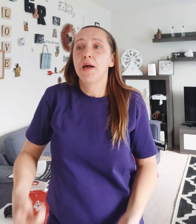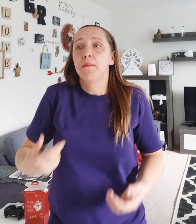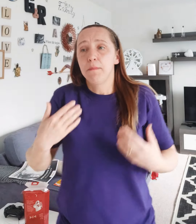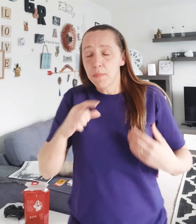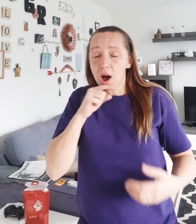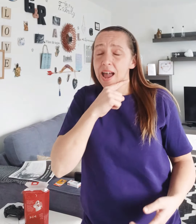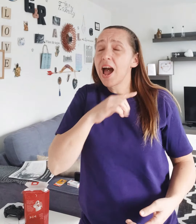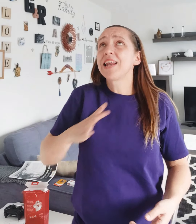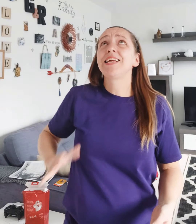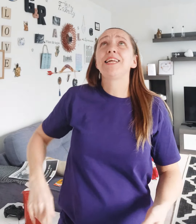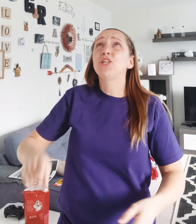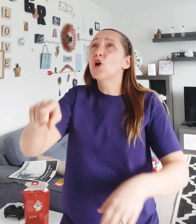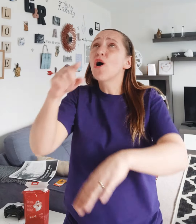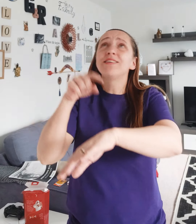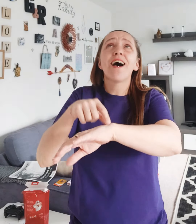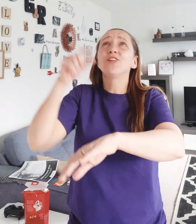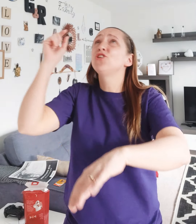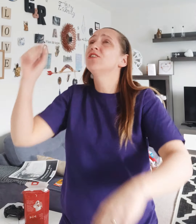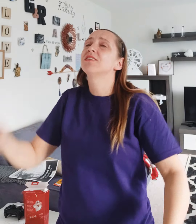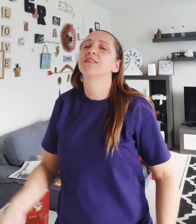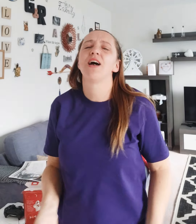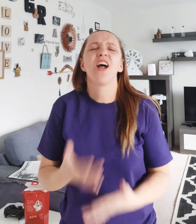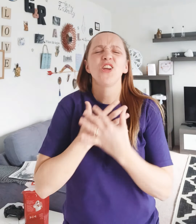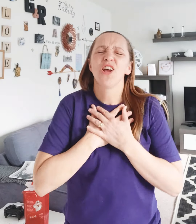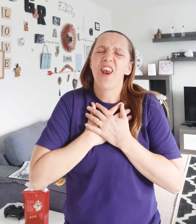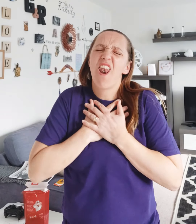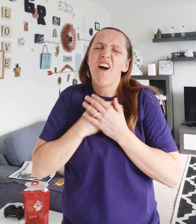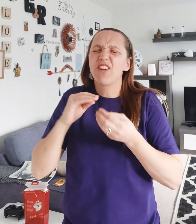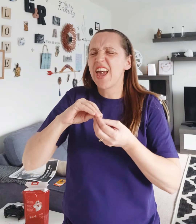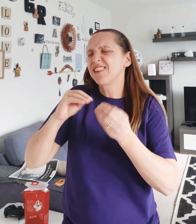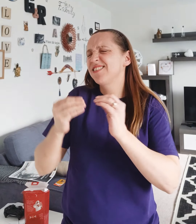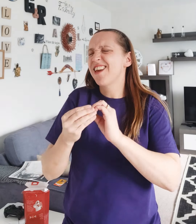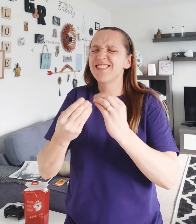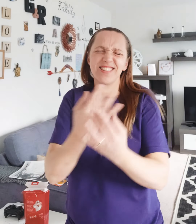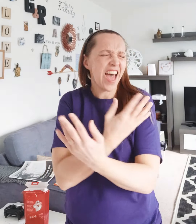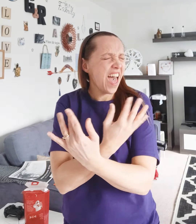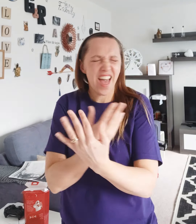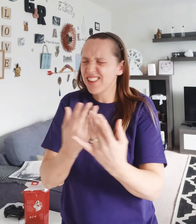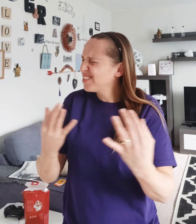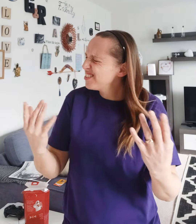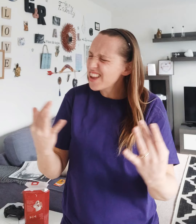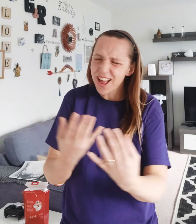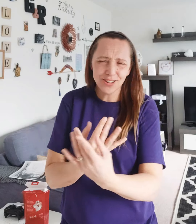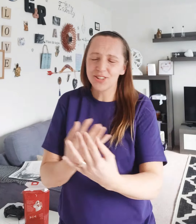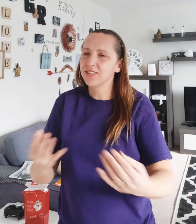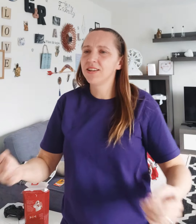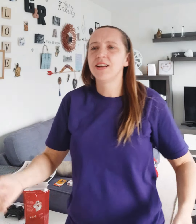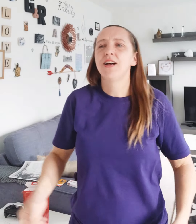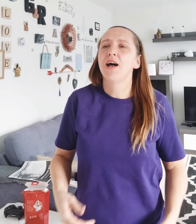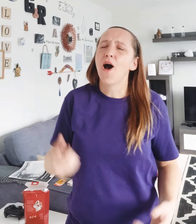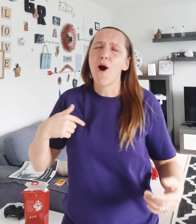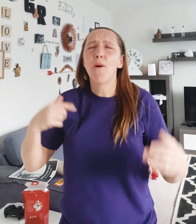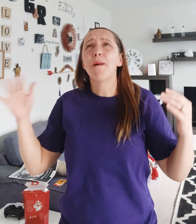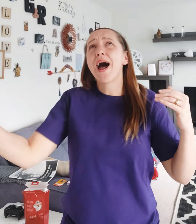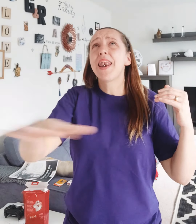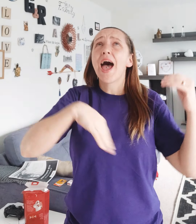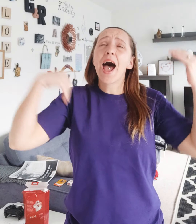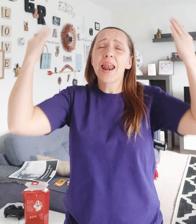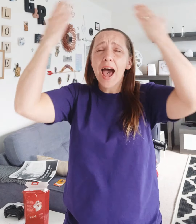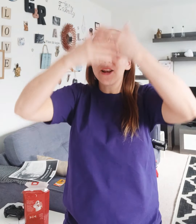boy I need your attention, No kisses and answers All night, night, I